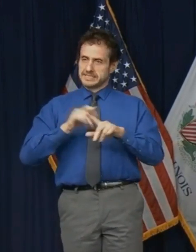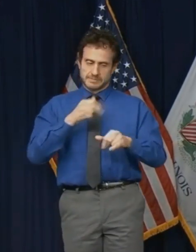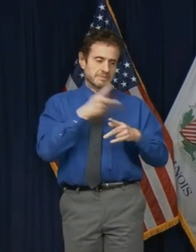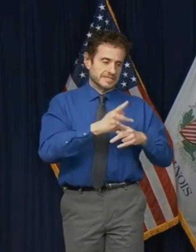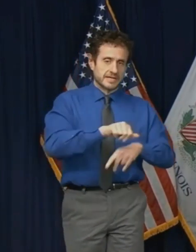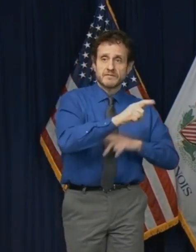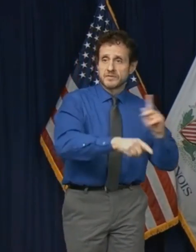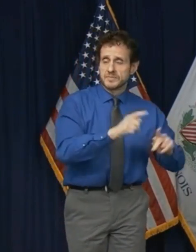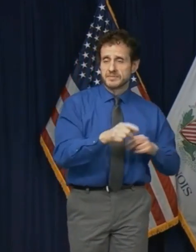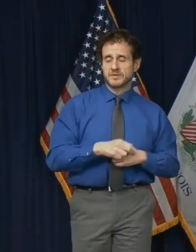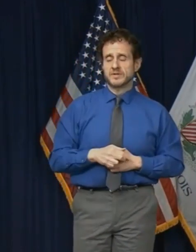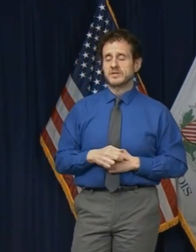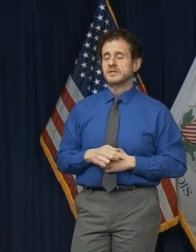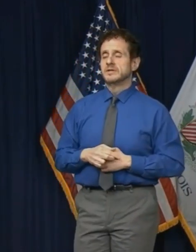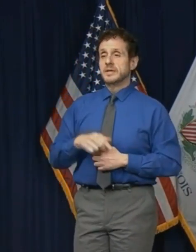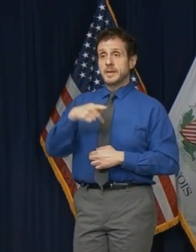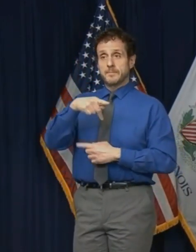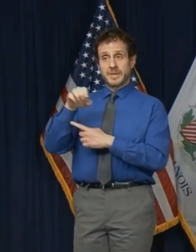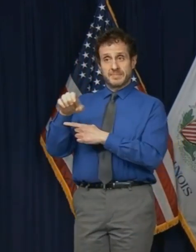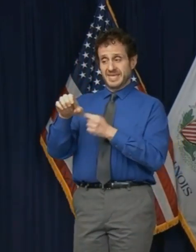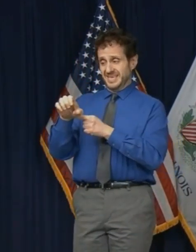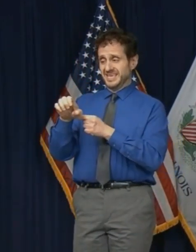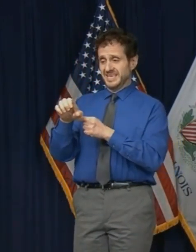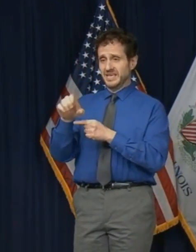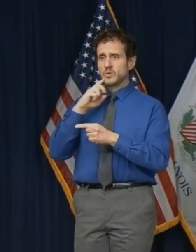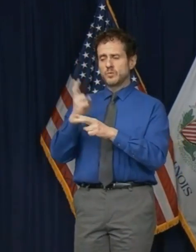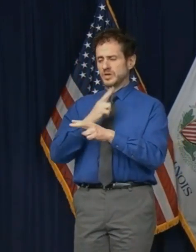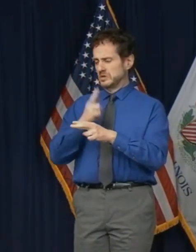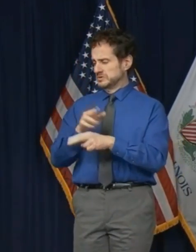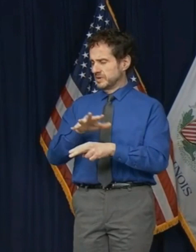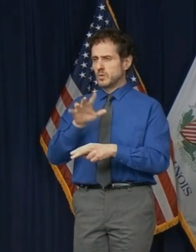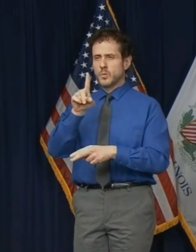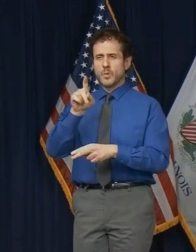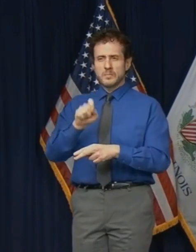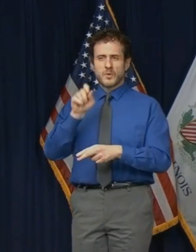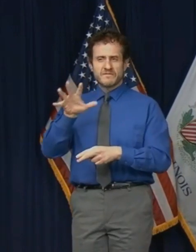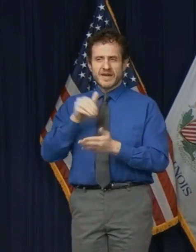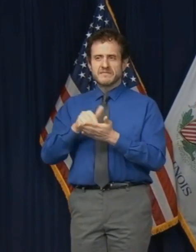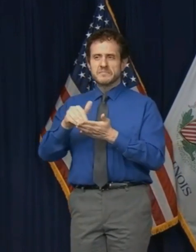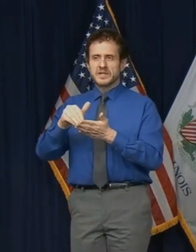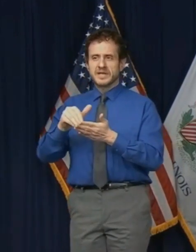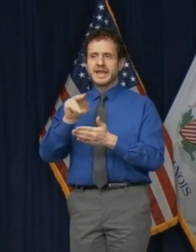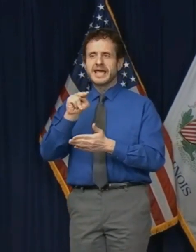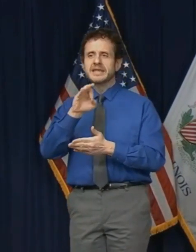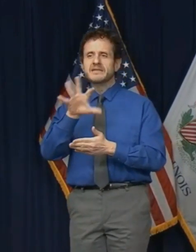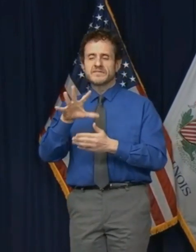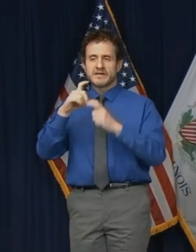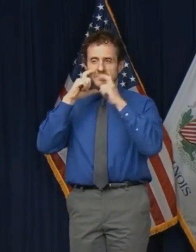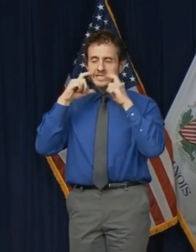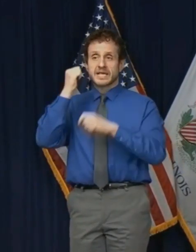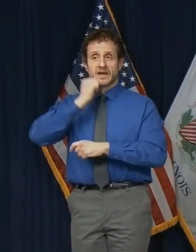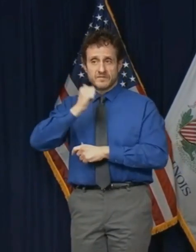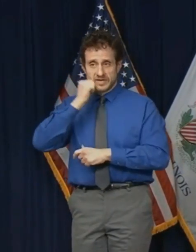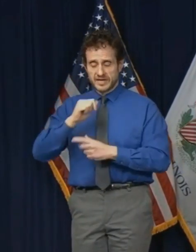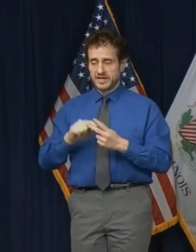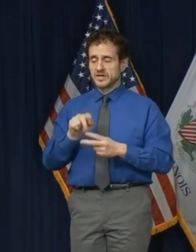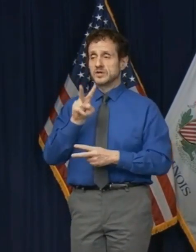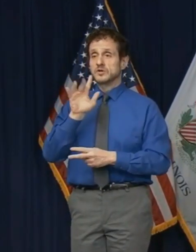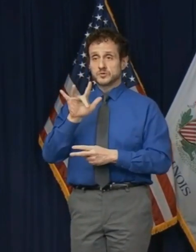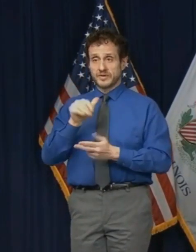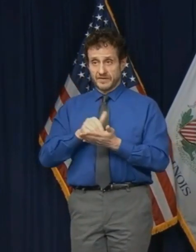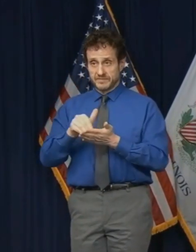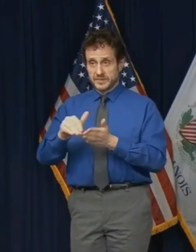burn rate of just under 1.5 million N95 masks, 25 million